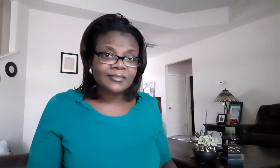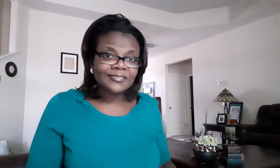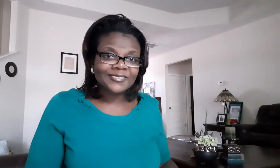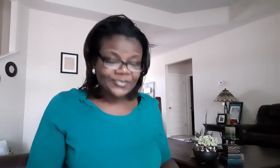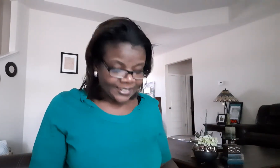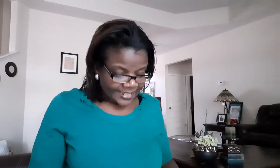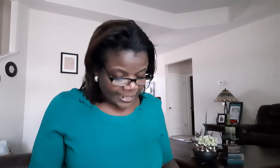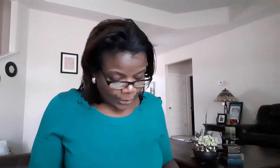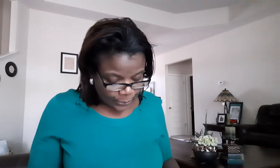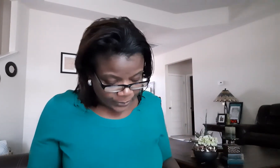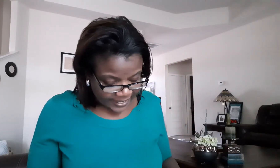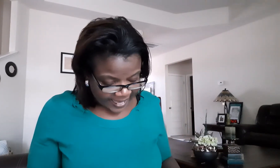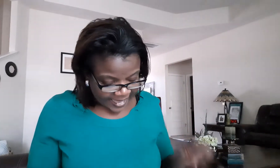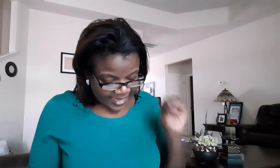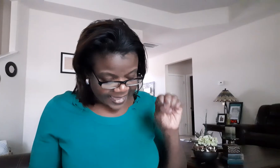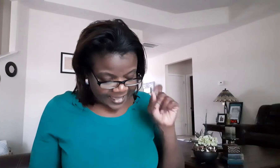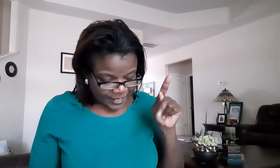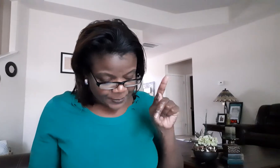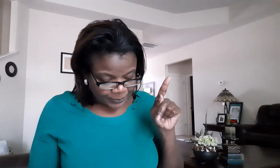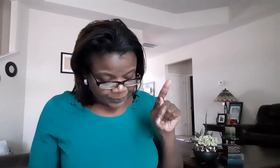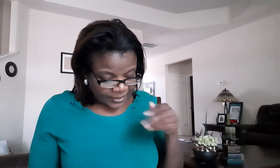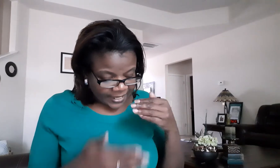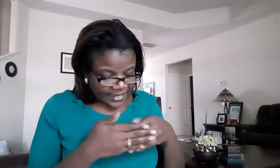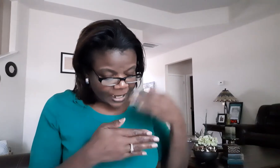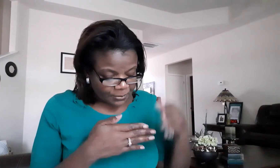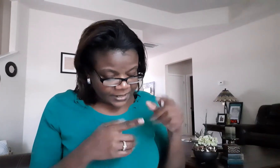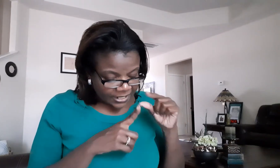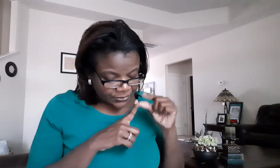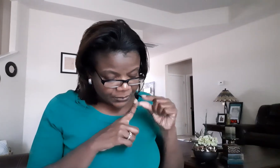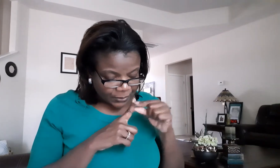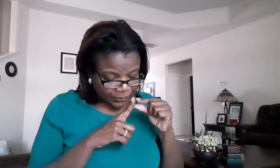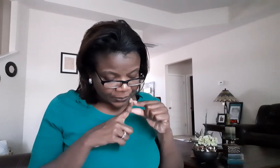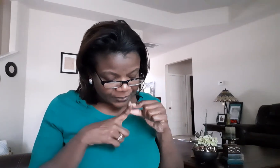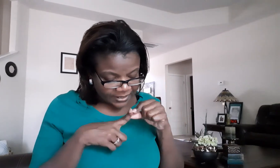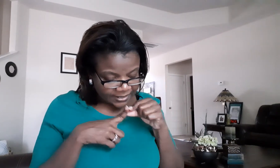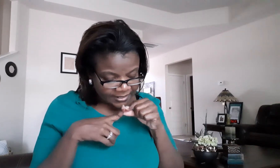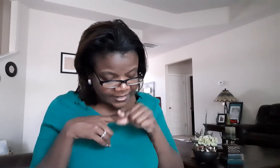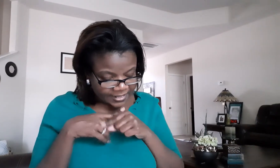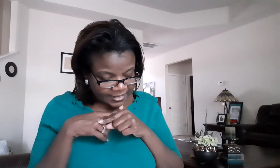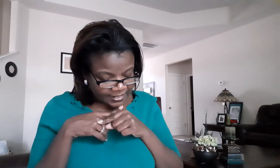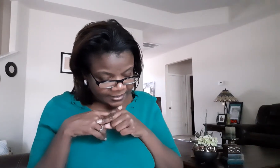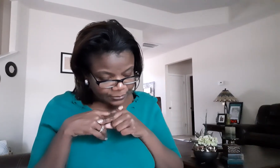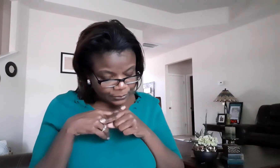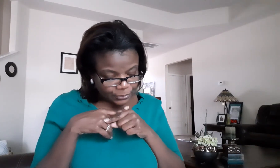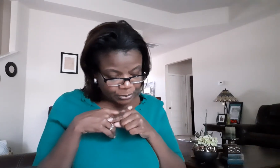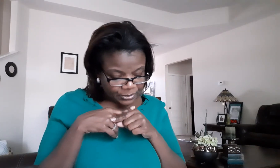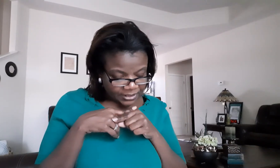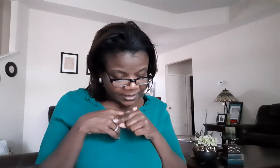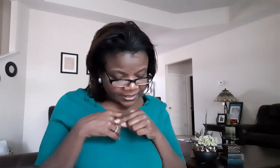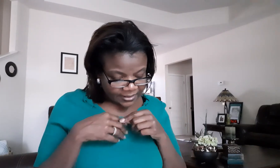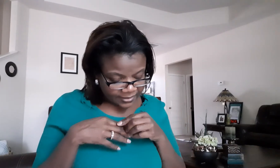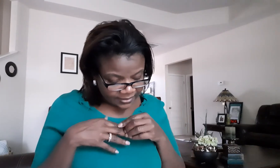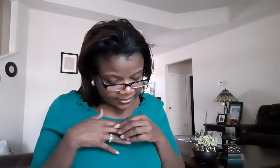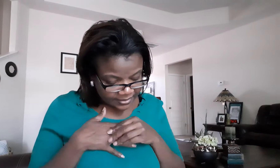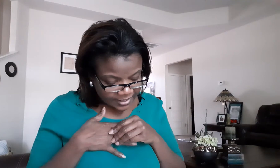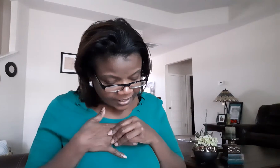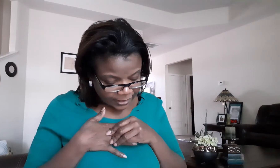happenings okay um next word will be um